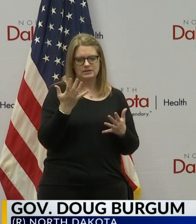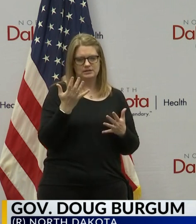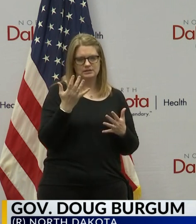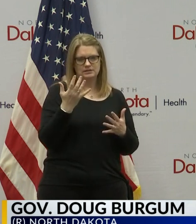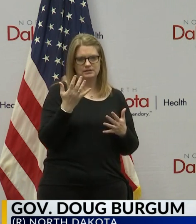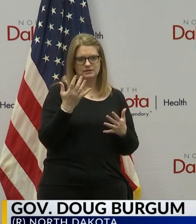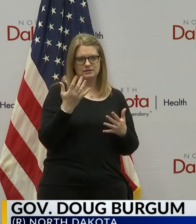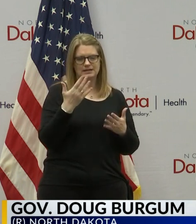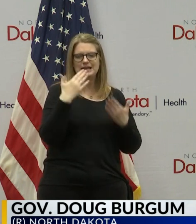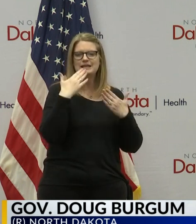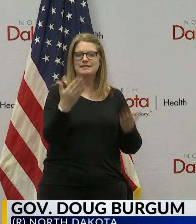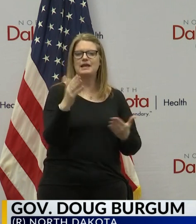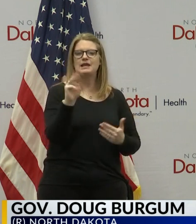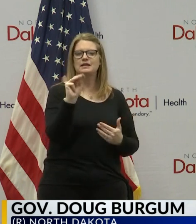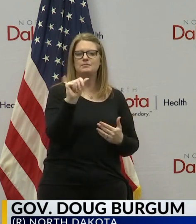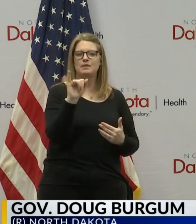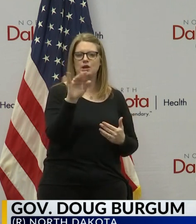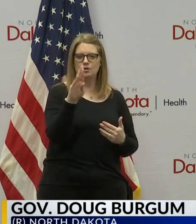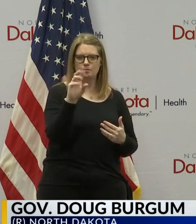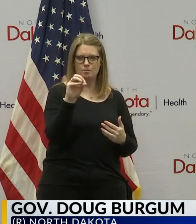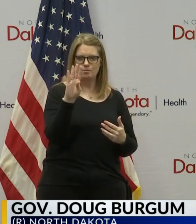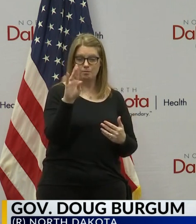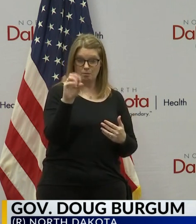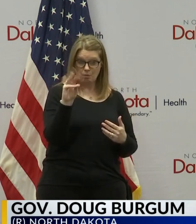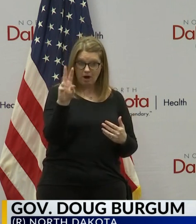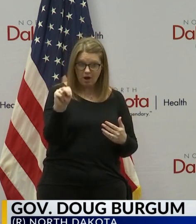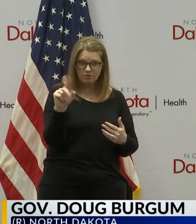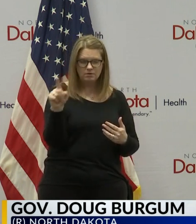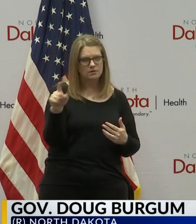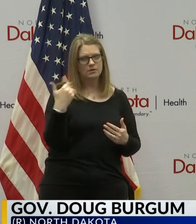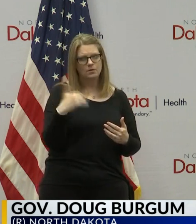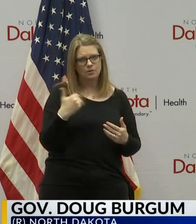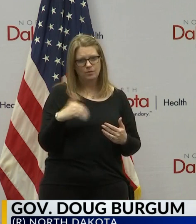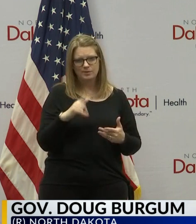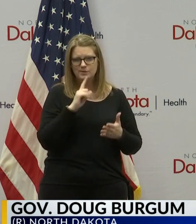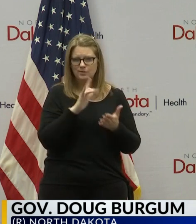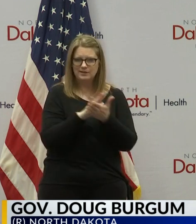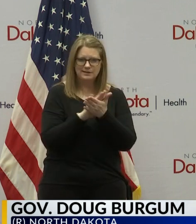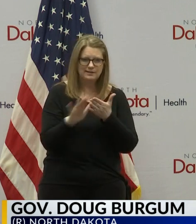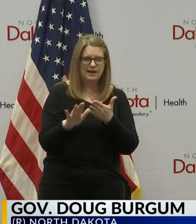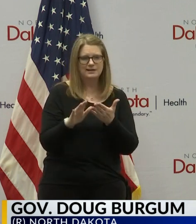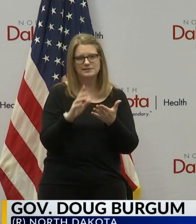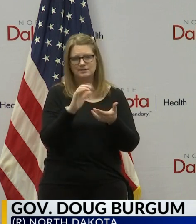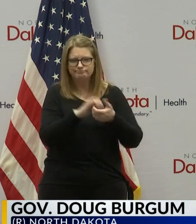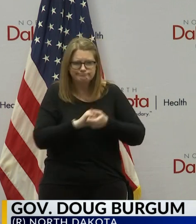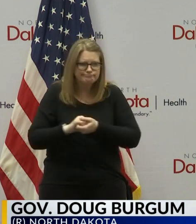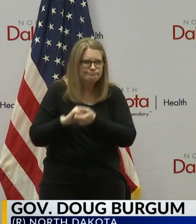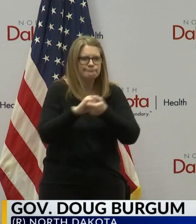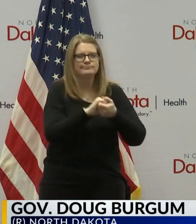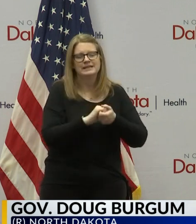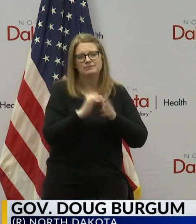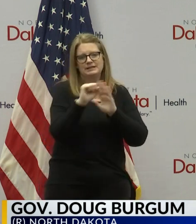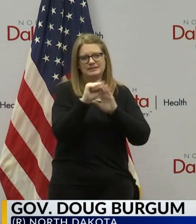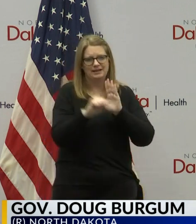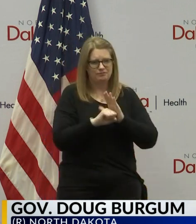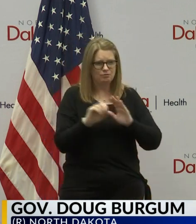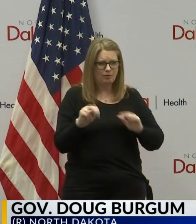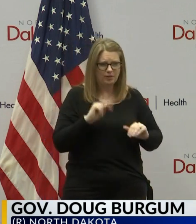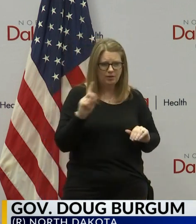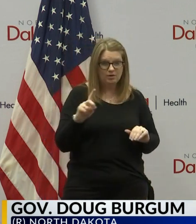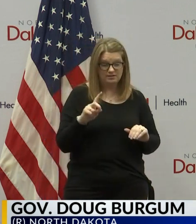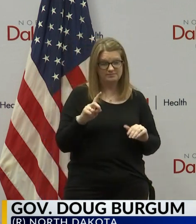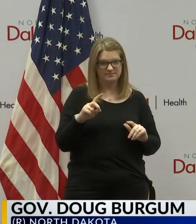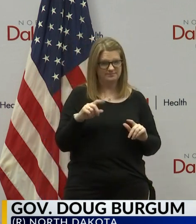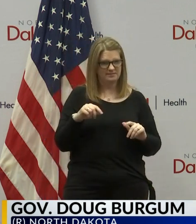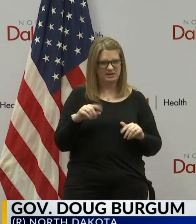want to thank Mayor Brown. He's been a great collaborator with the state of North Dakota, even before the, the